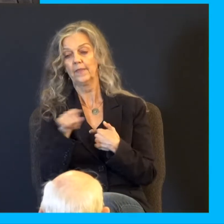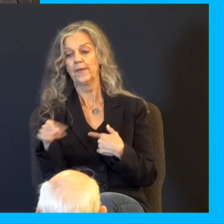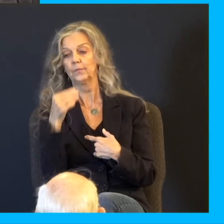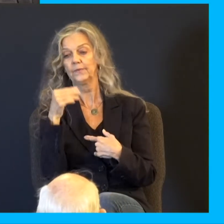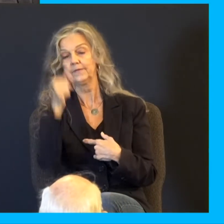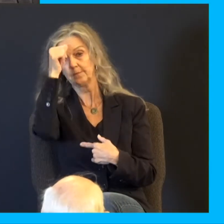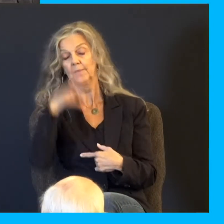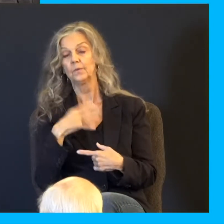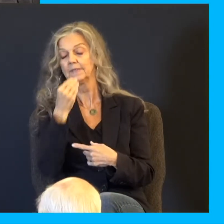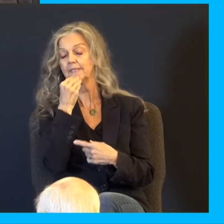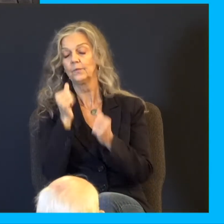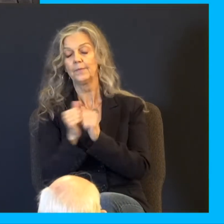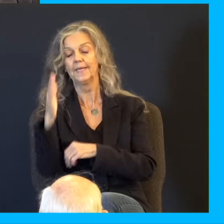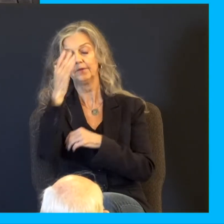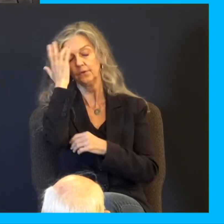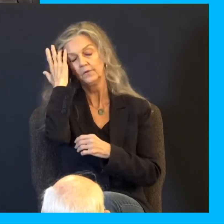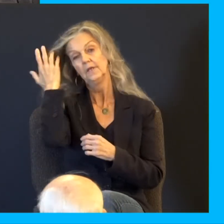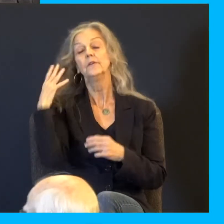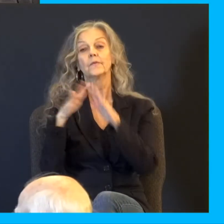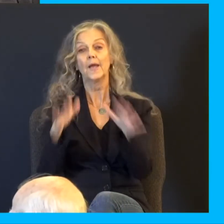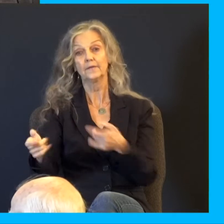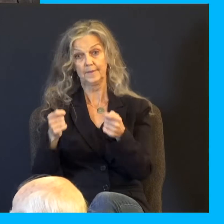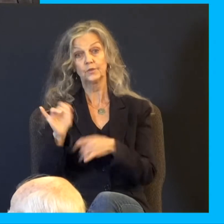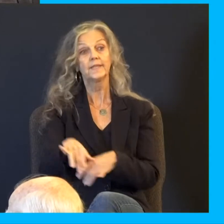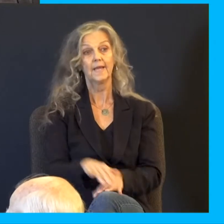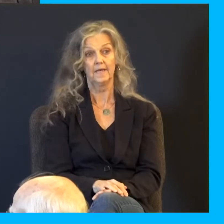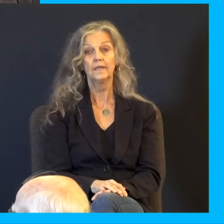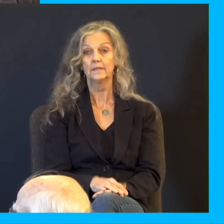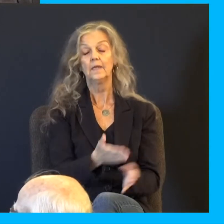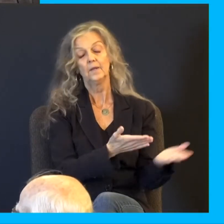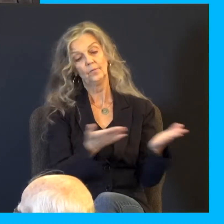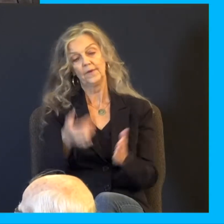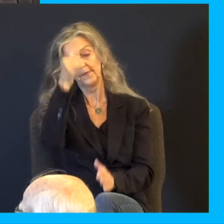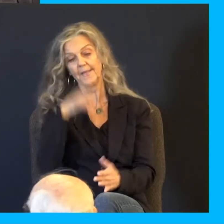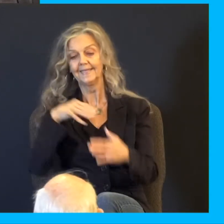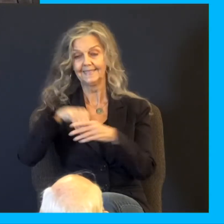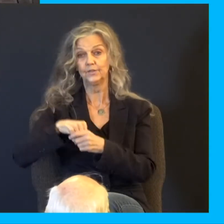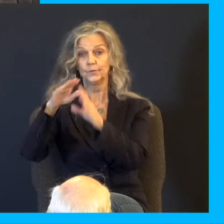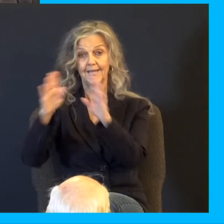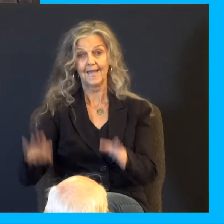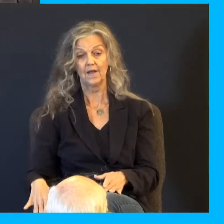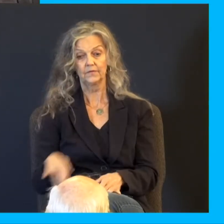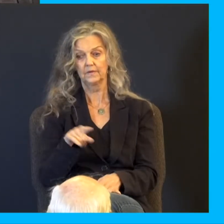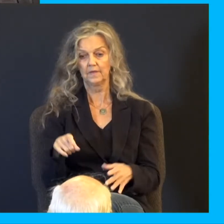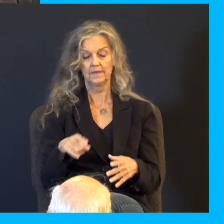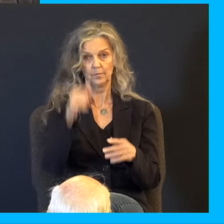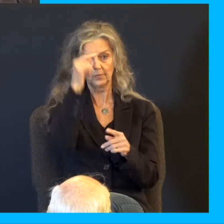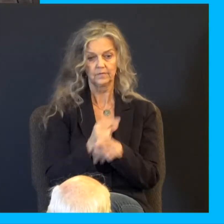noon. And the man did as Joseph bade, and the man brought the men into Joseph's house. And they were afraid because they were brought into Joseph's